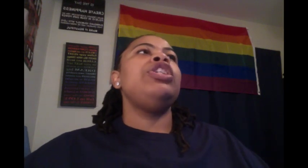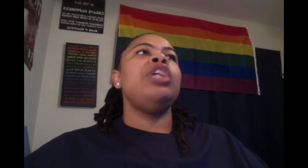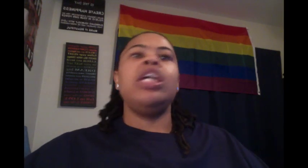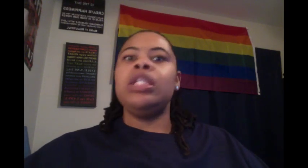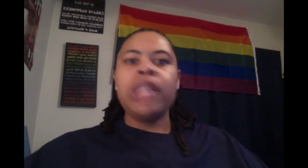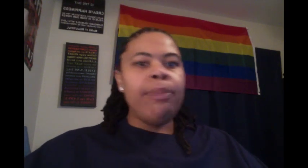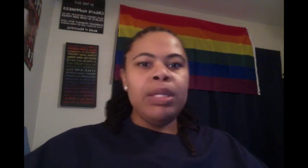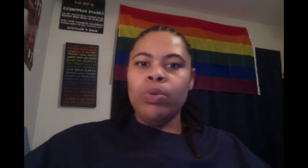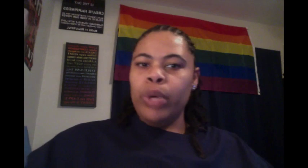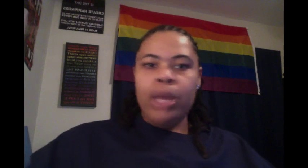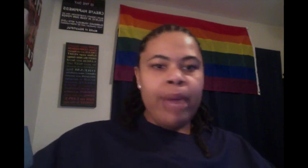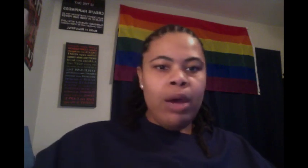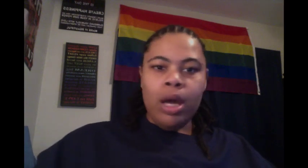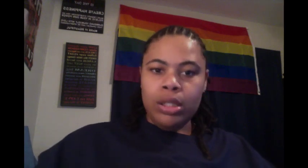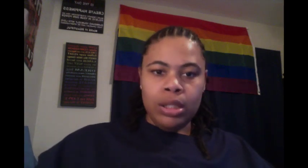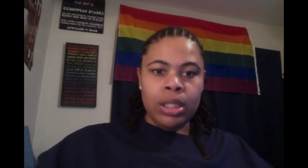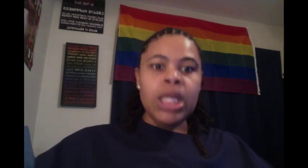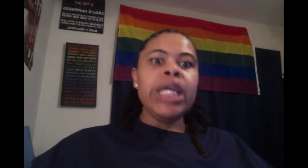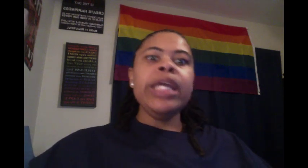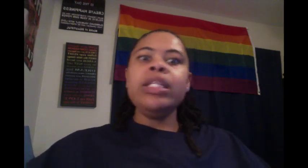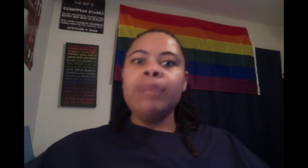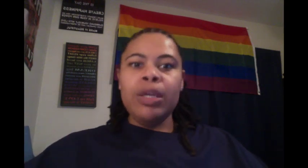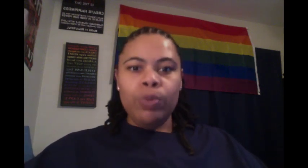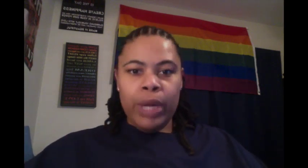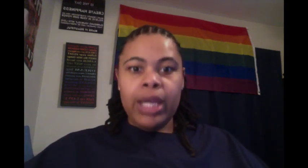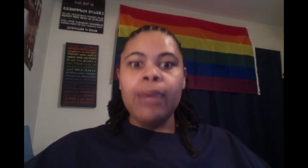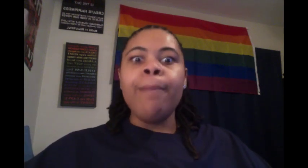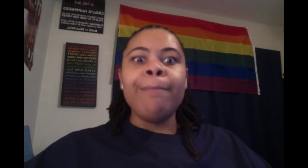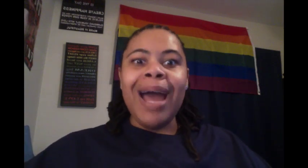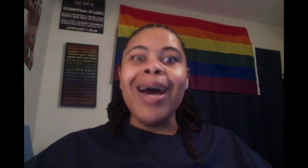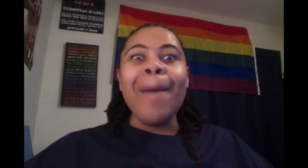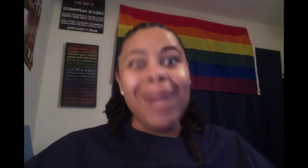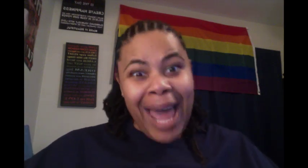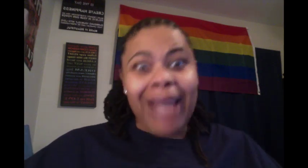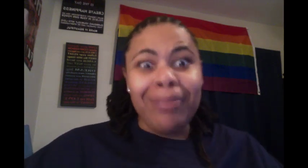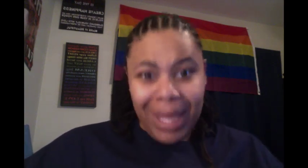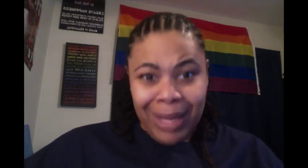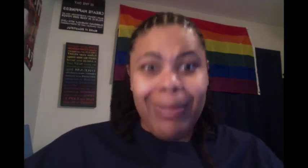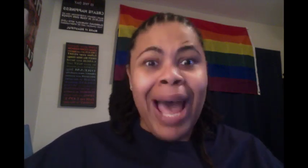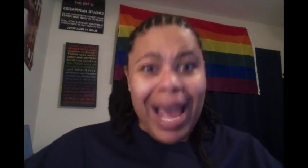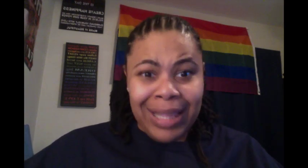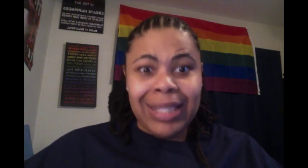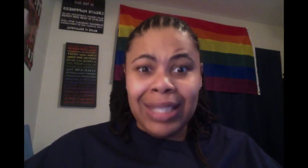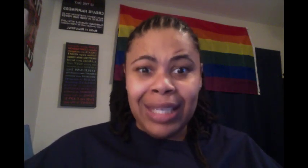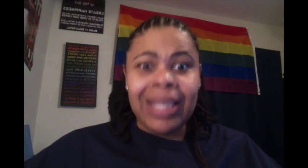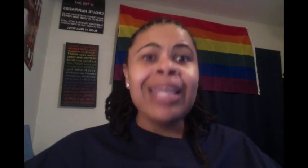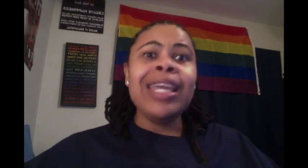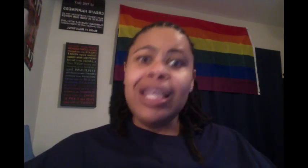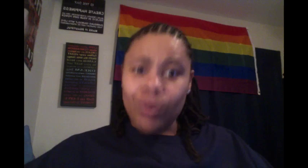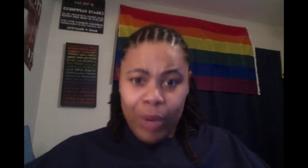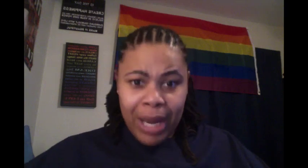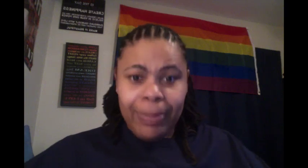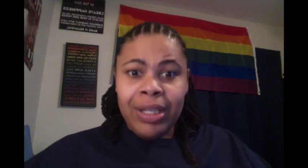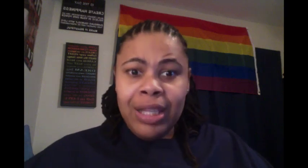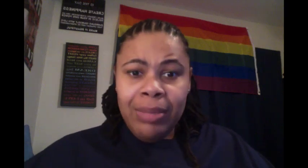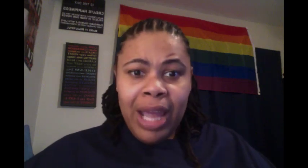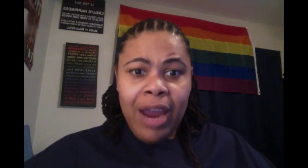shit is not being ran by a hunter. It is being ran by a black man behind the scene. He the one that put them there.